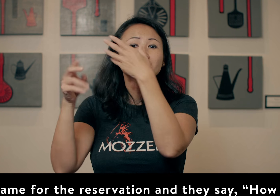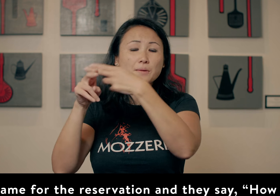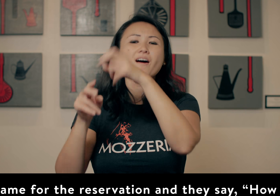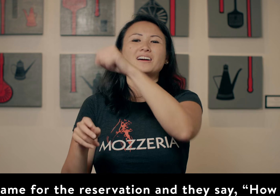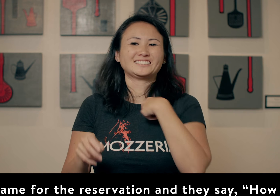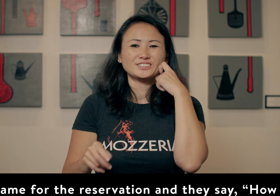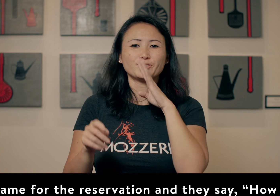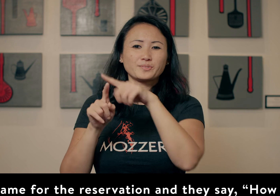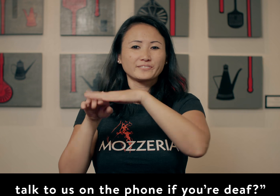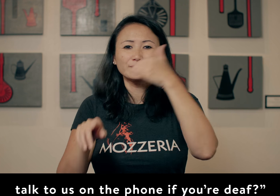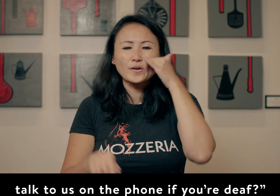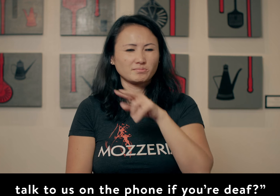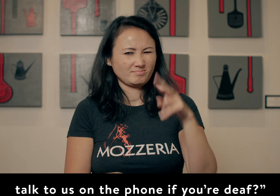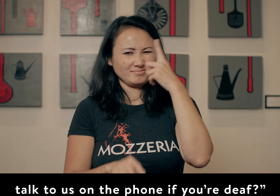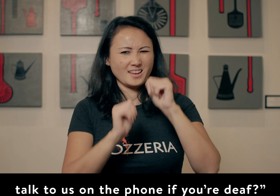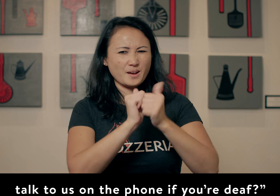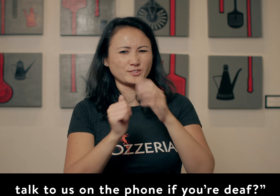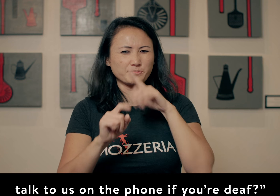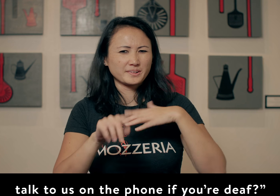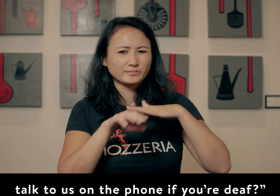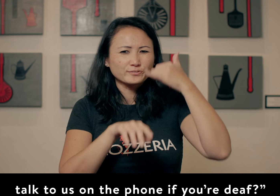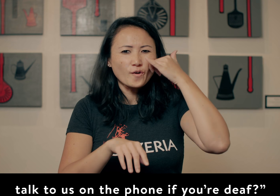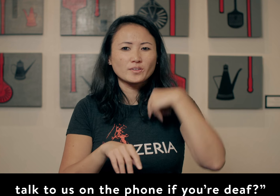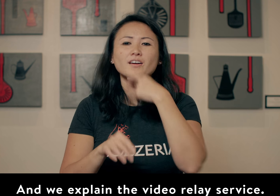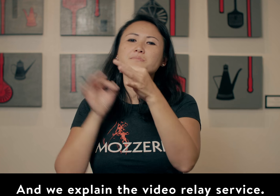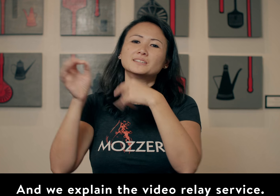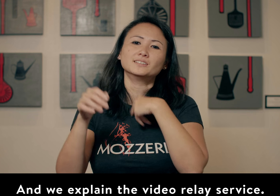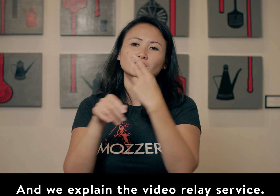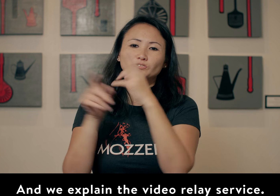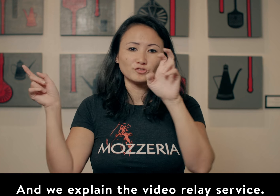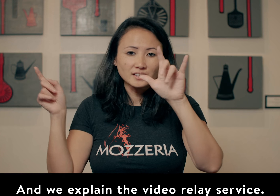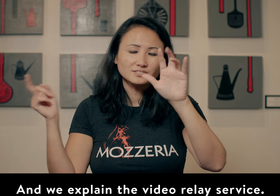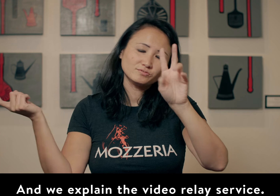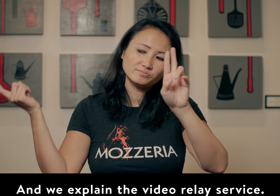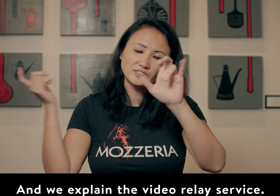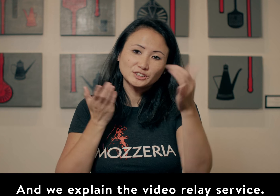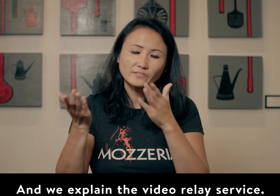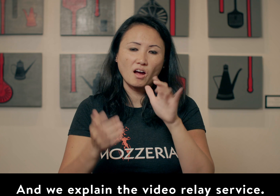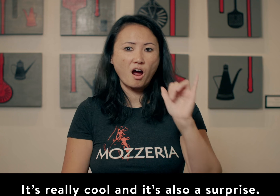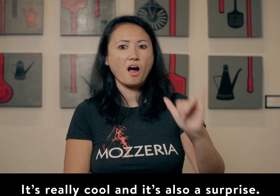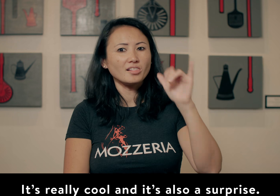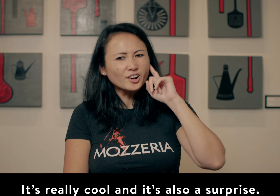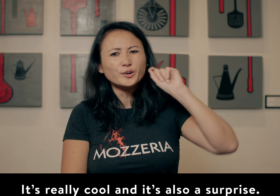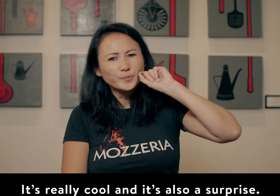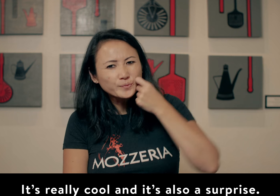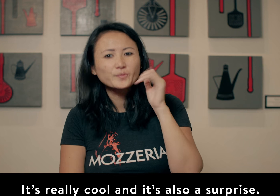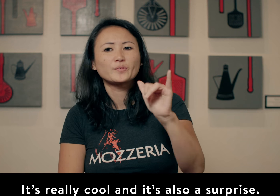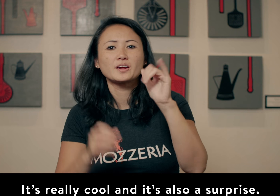and they say, how do you talk to us on the phone if you're deaf? And we explain the video relay service. It's really cool, and it's also a